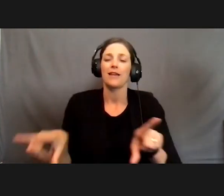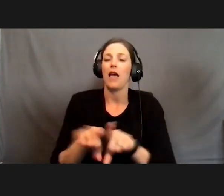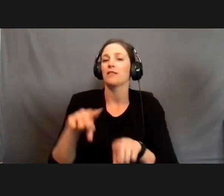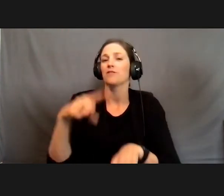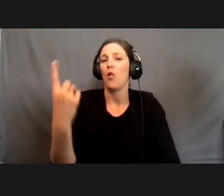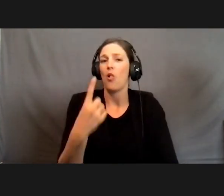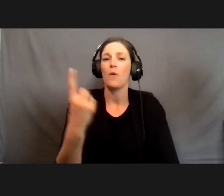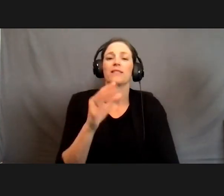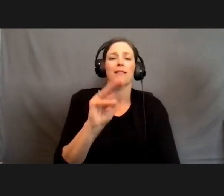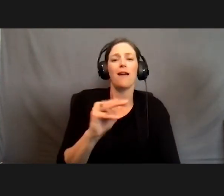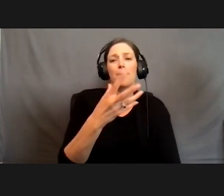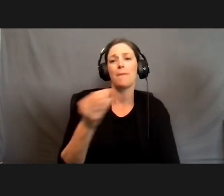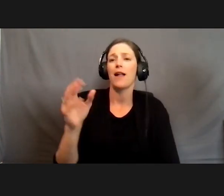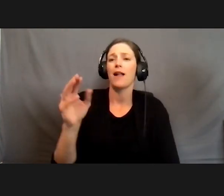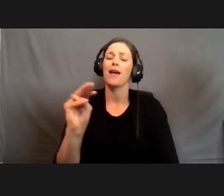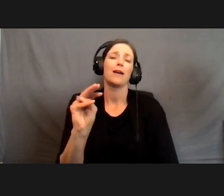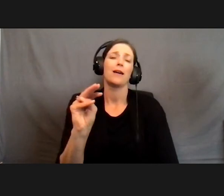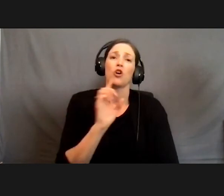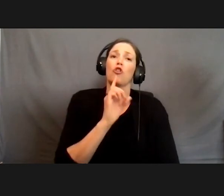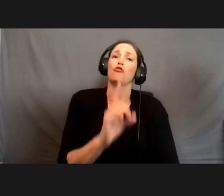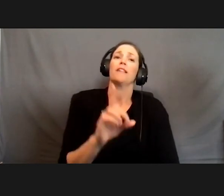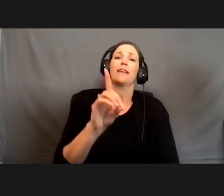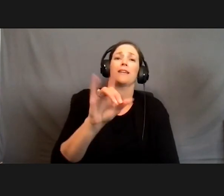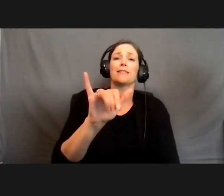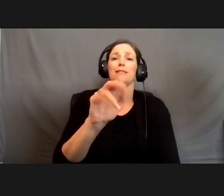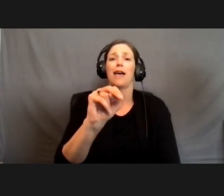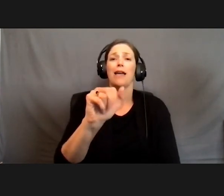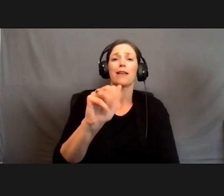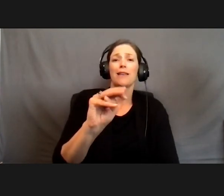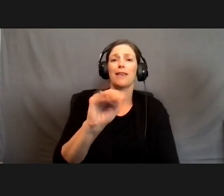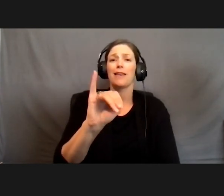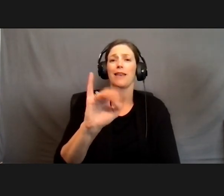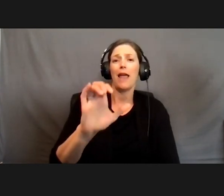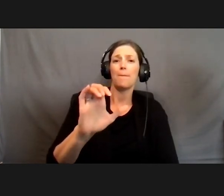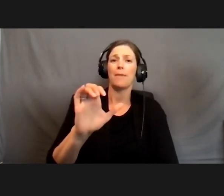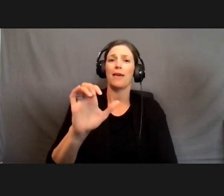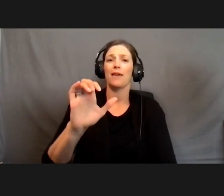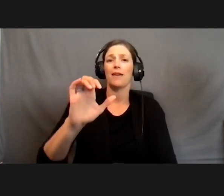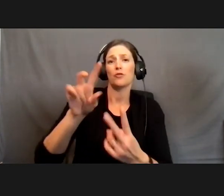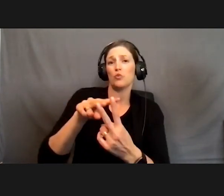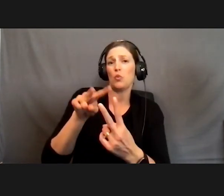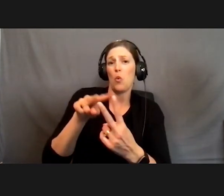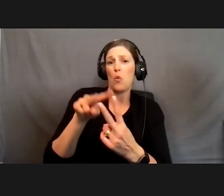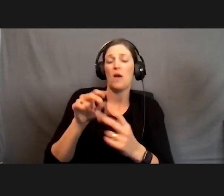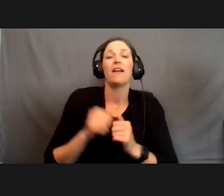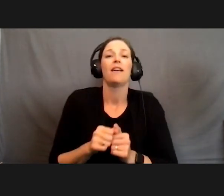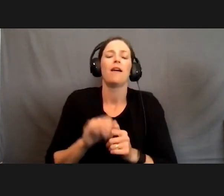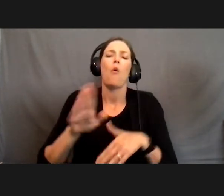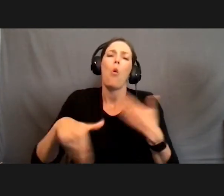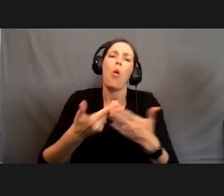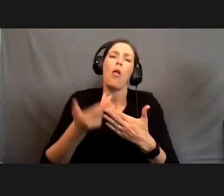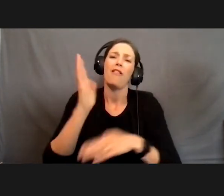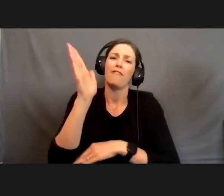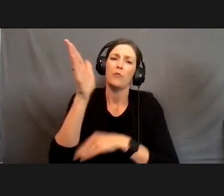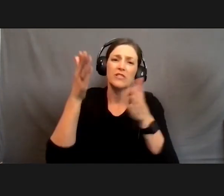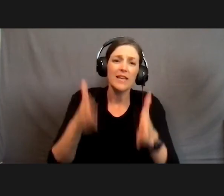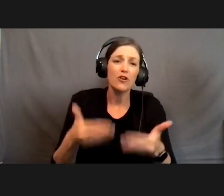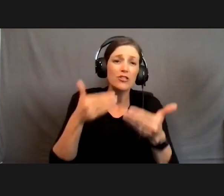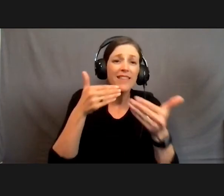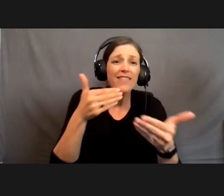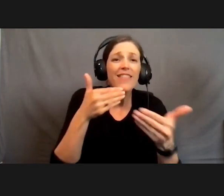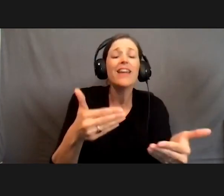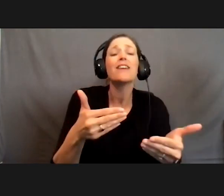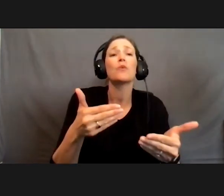the M&Ms are quite a dynamic duo. And then all the presenters, just thank you so much. Thank you for putting